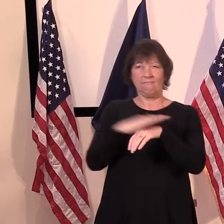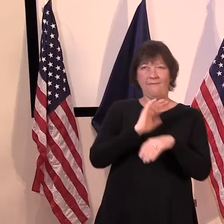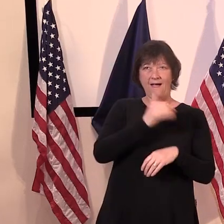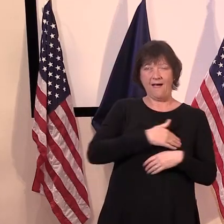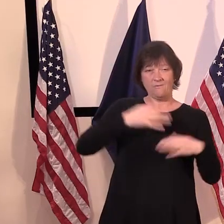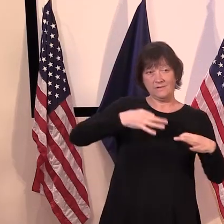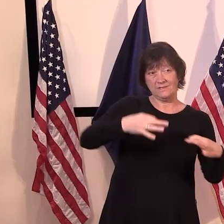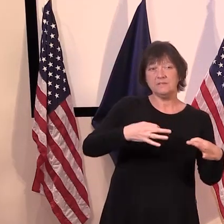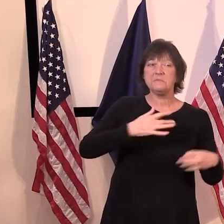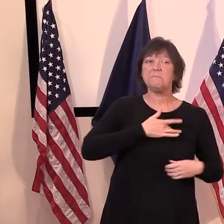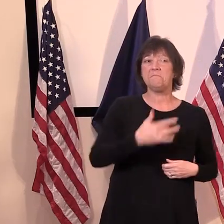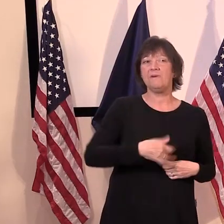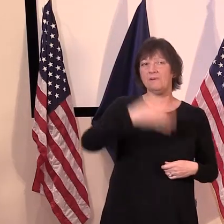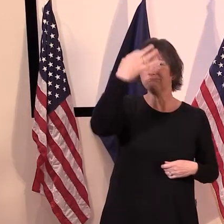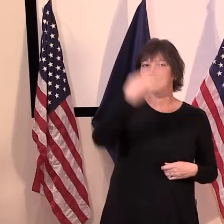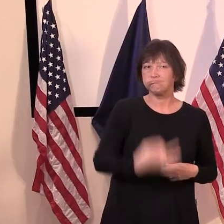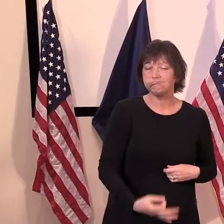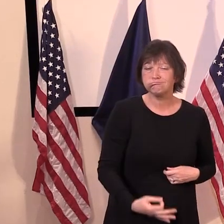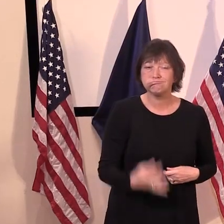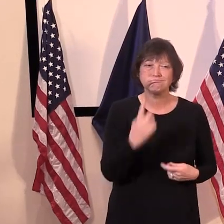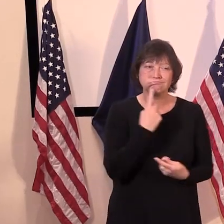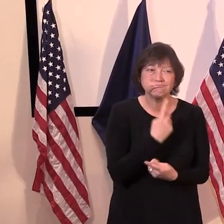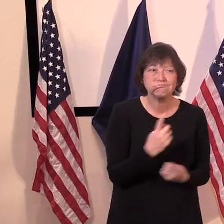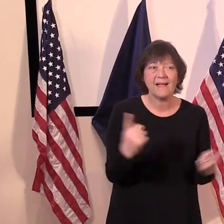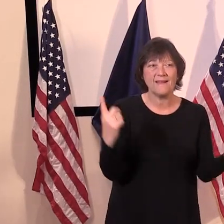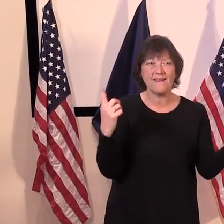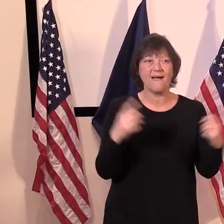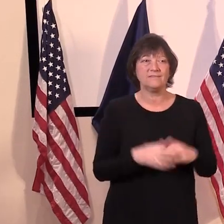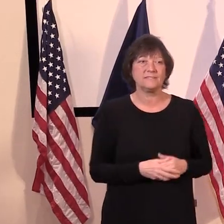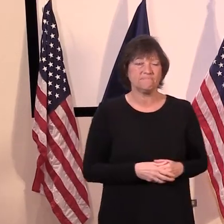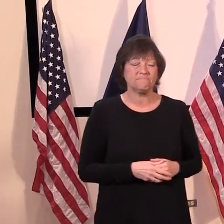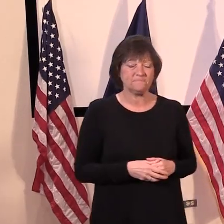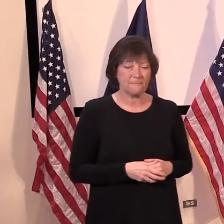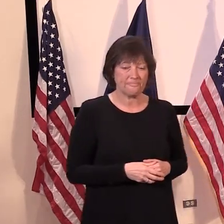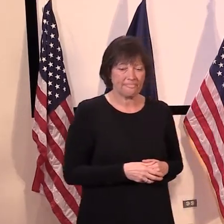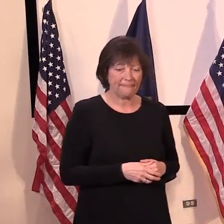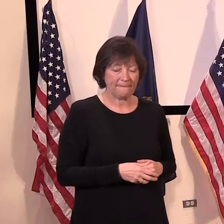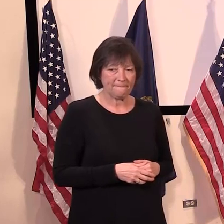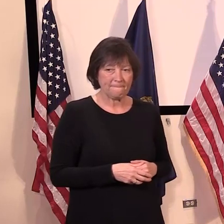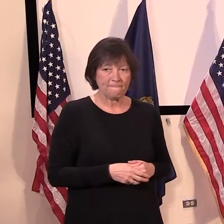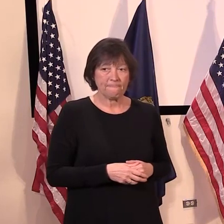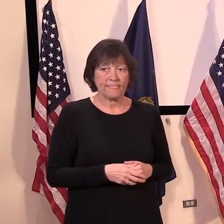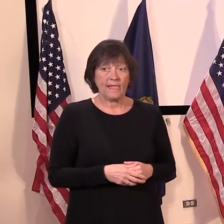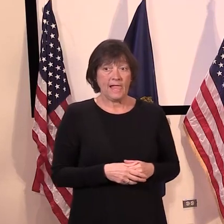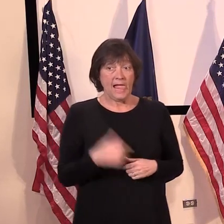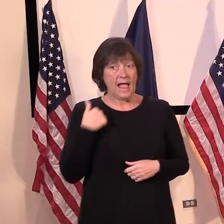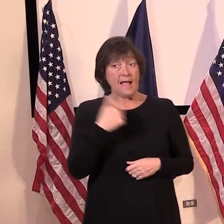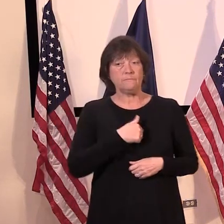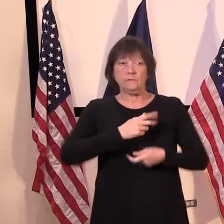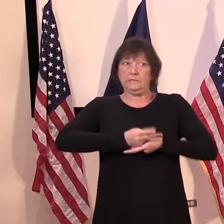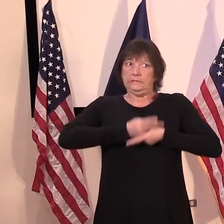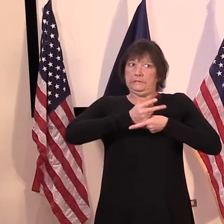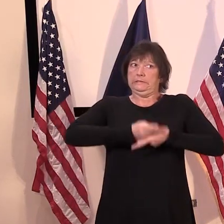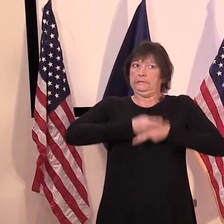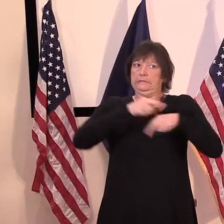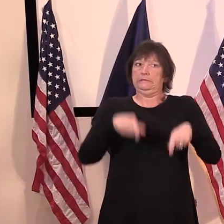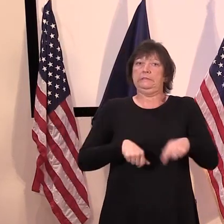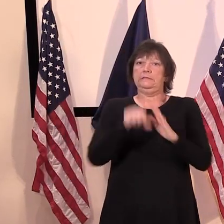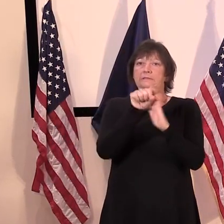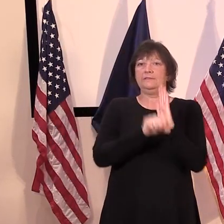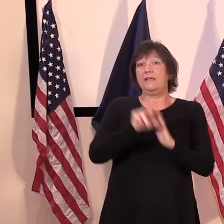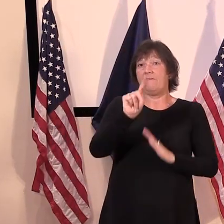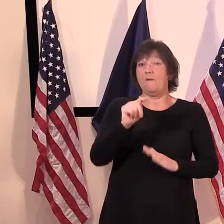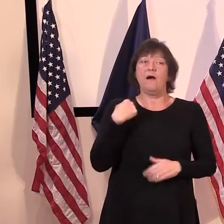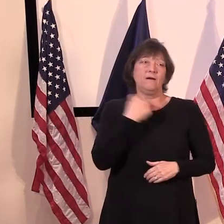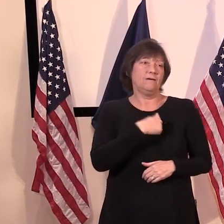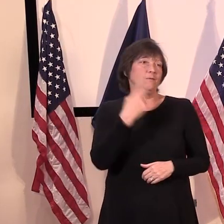can work together in some capacity, uh, and try and catch up to where they are, quite frankly, uh, because we've been very restrictive and have